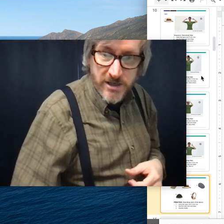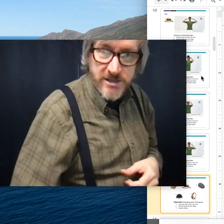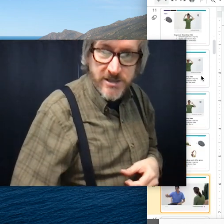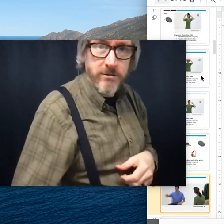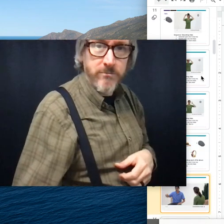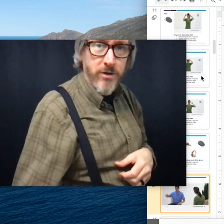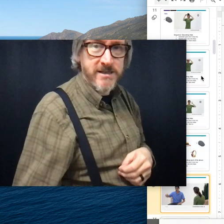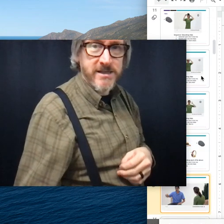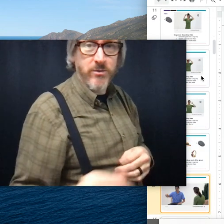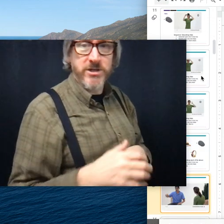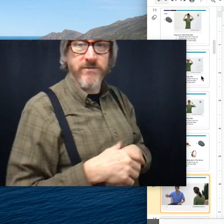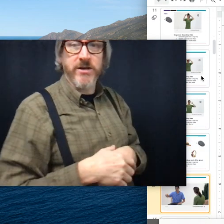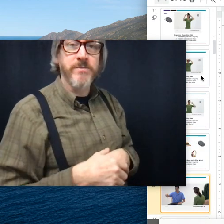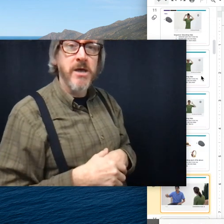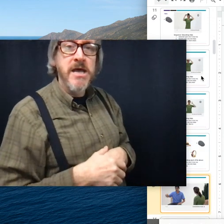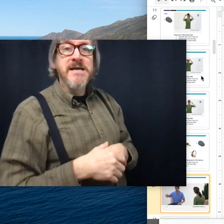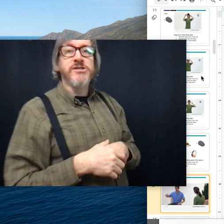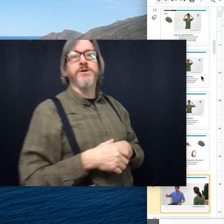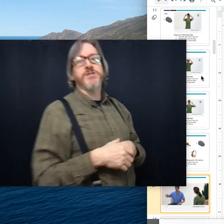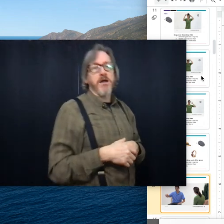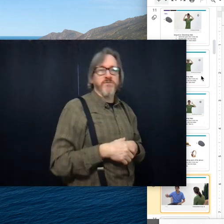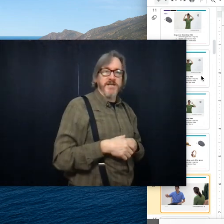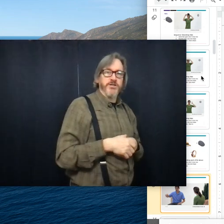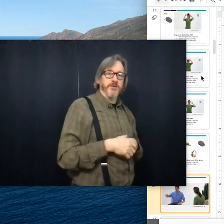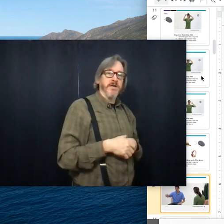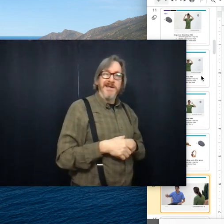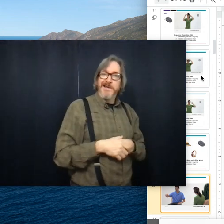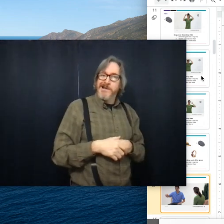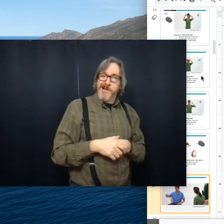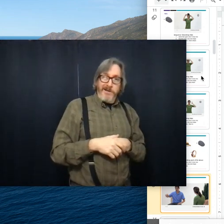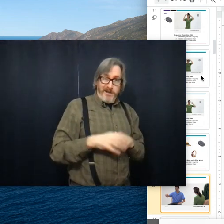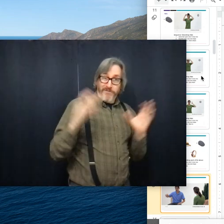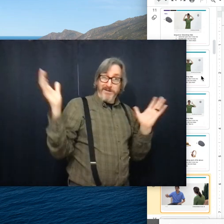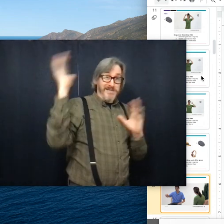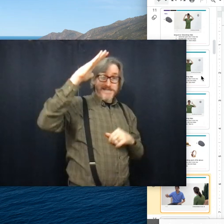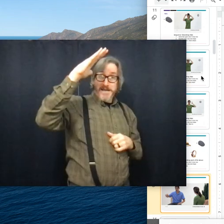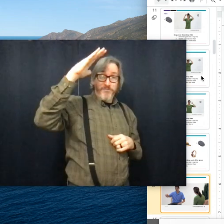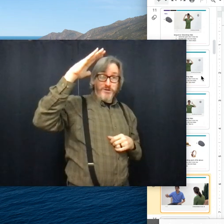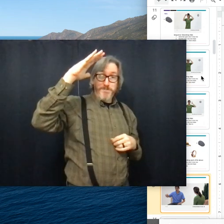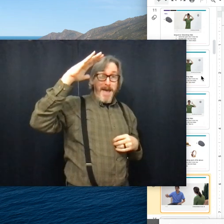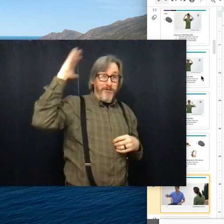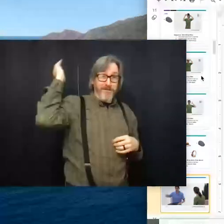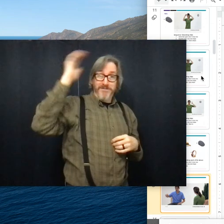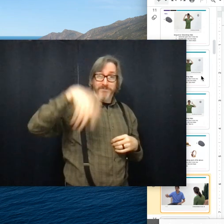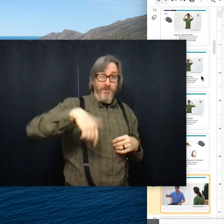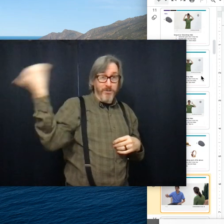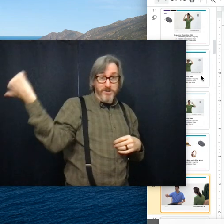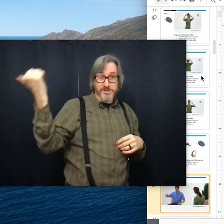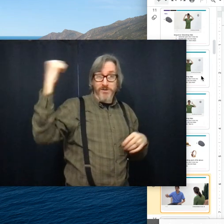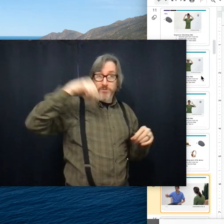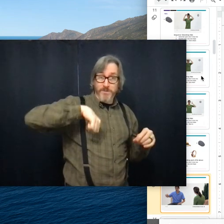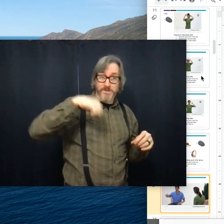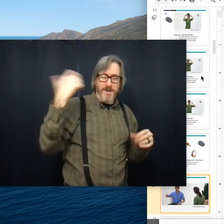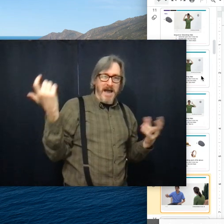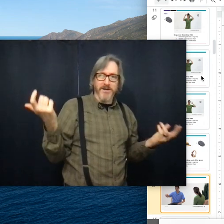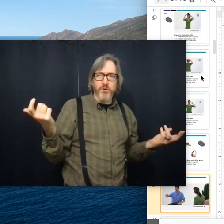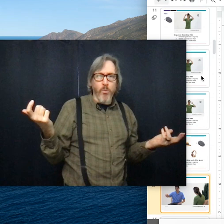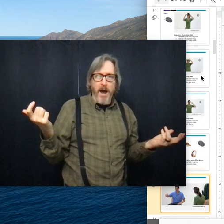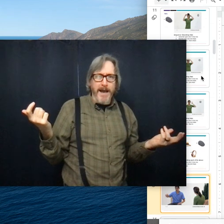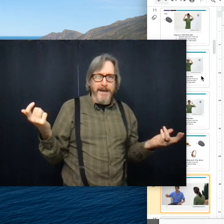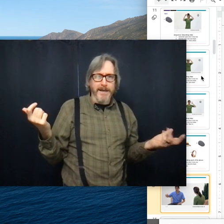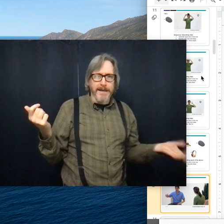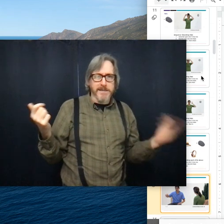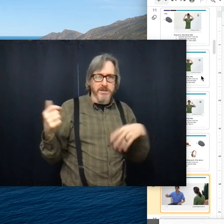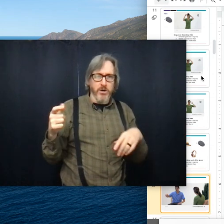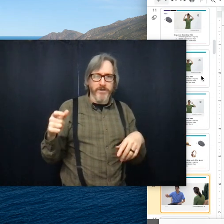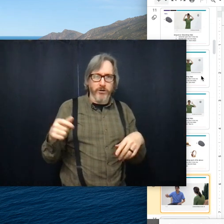you've paused and practice these and watch the videos. So here's a conversation that follows that same first pattern where a person goes out the room comes back. I don't know